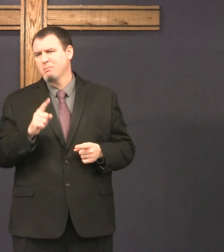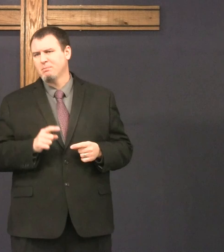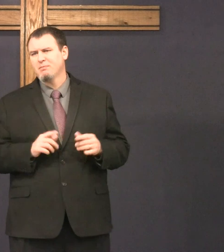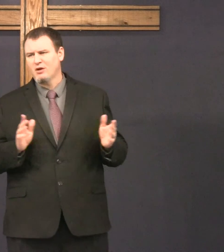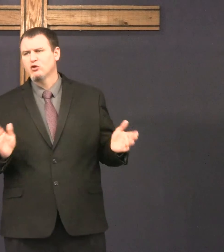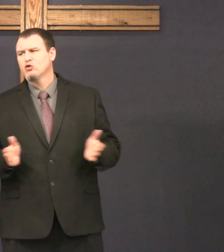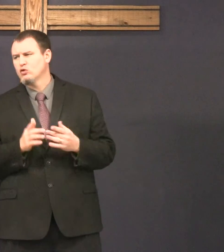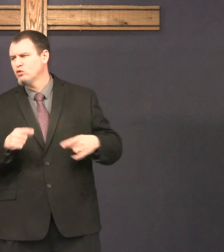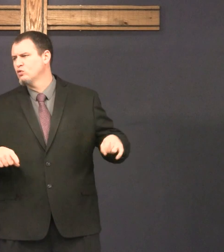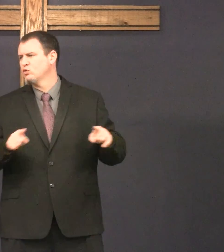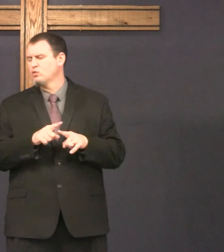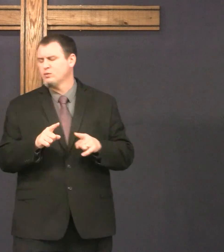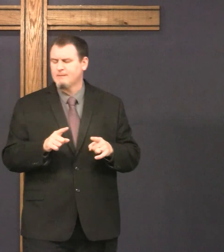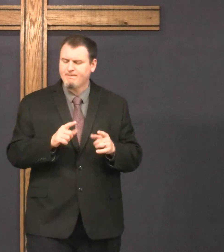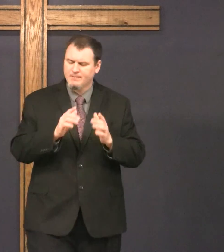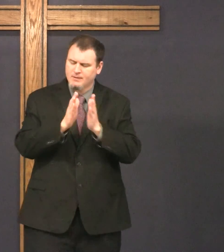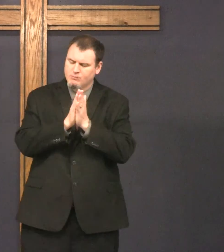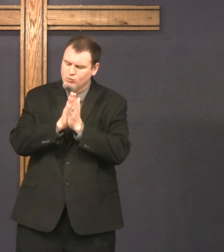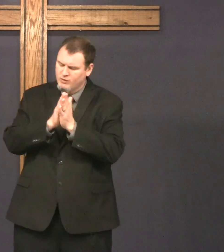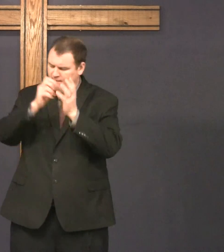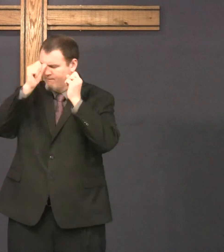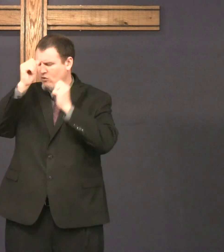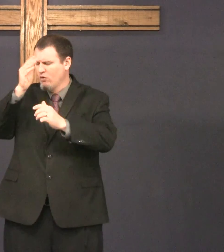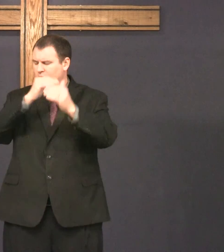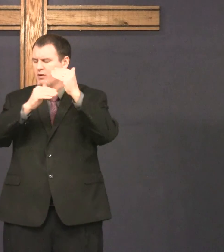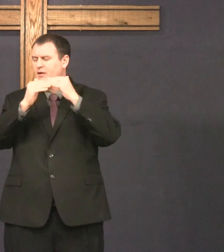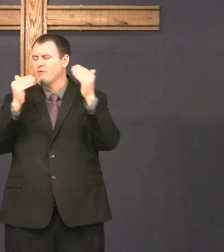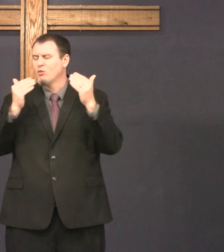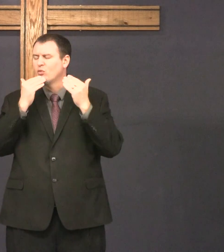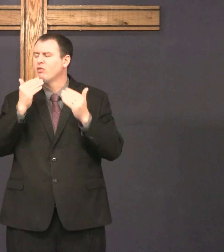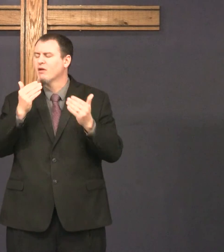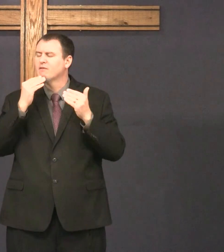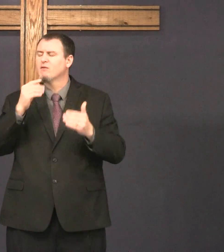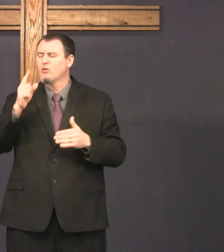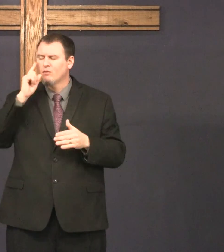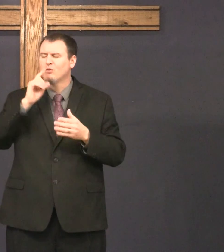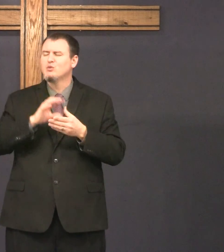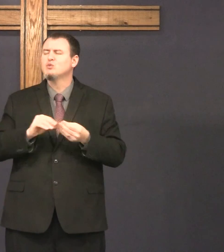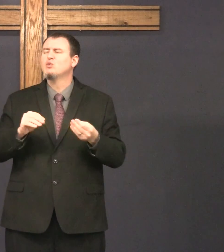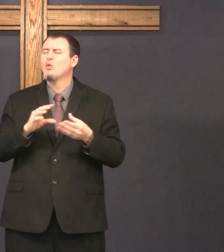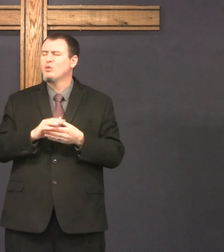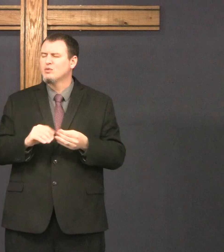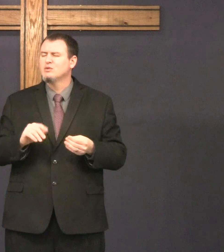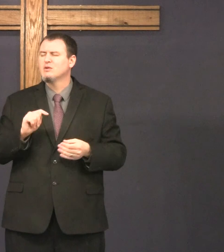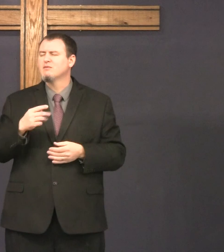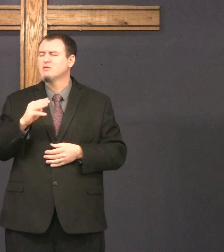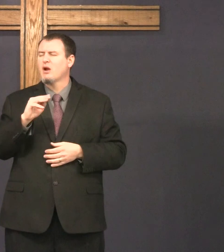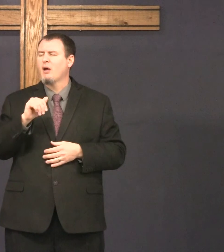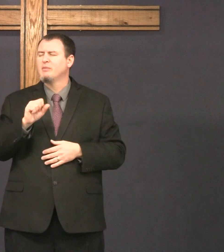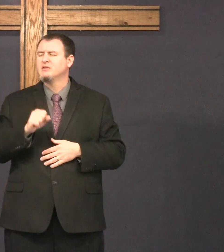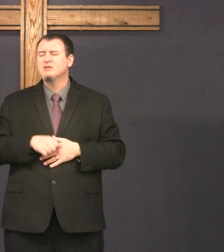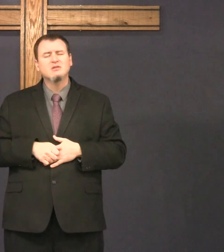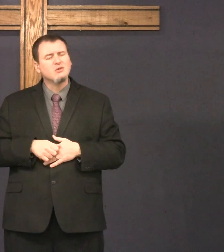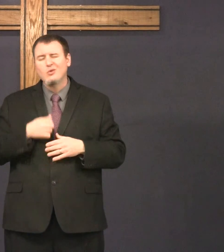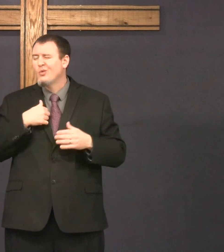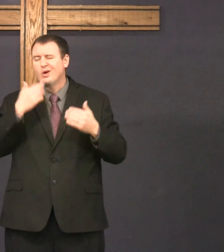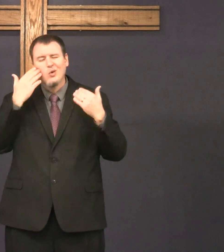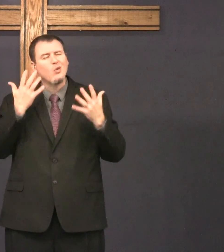Stay faithful to Him. I encourage you to do that. Our Father in Heaven, the story of